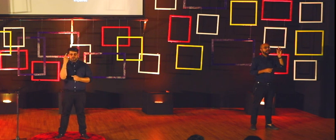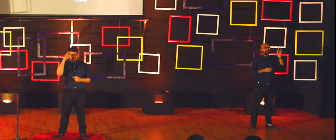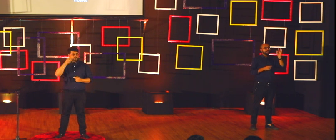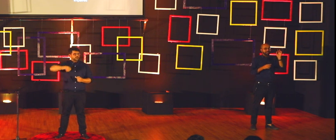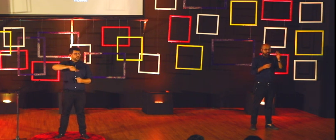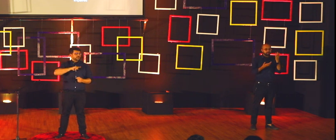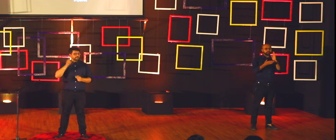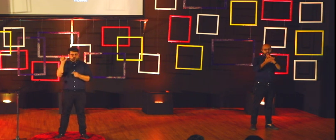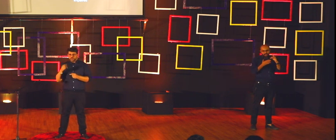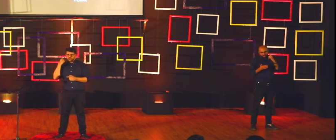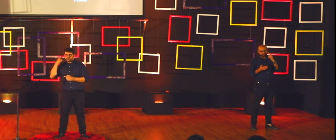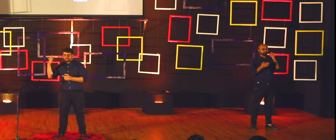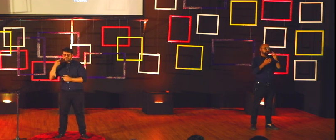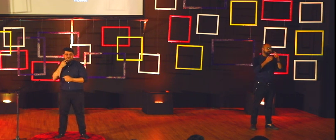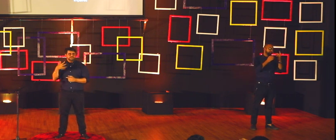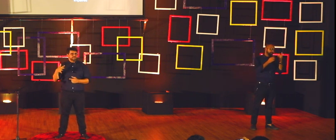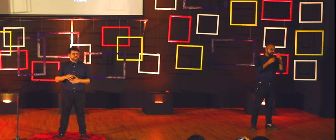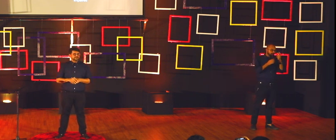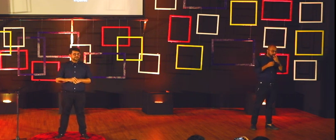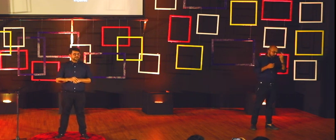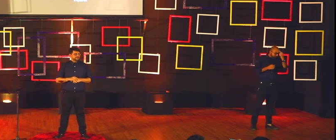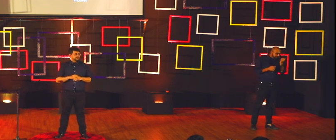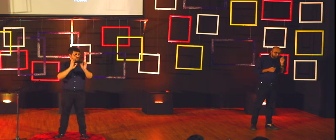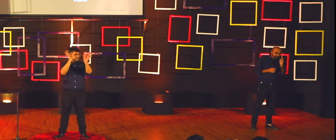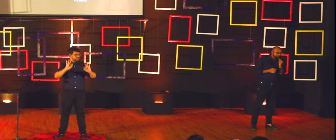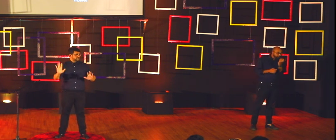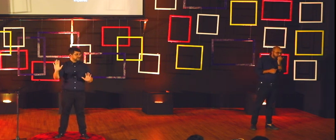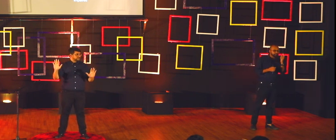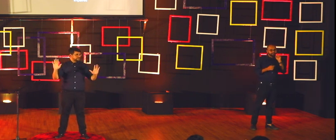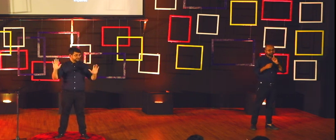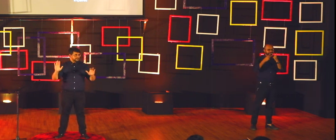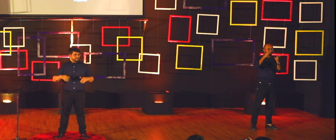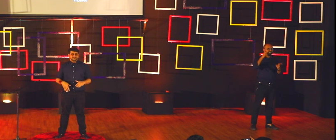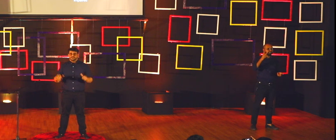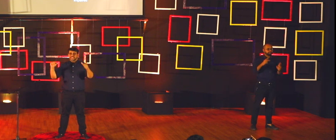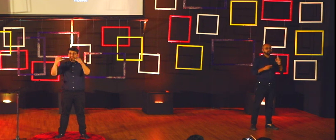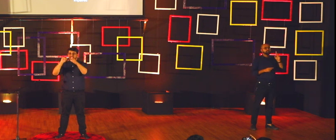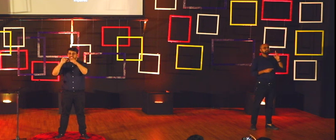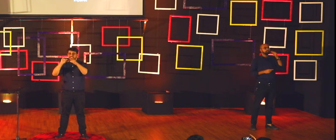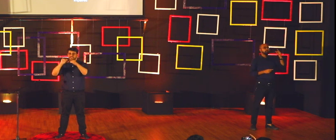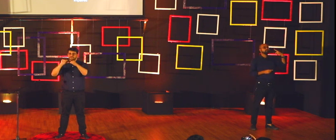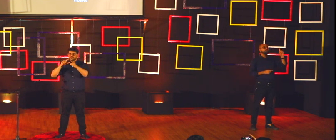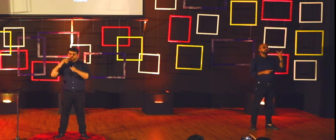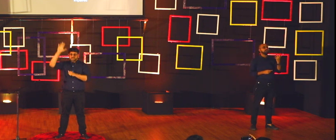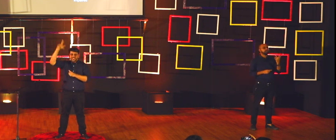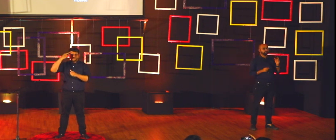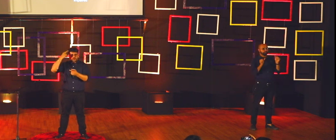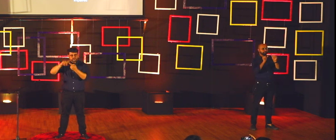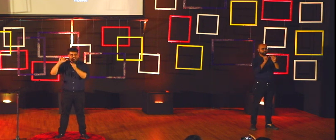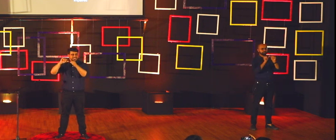label for the who does not hear or does not speak. Are you ready? A, deaf and dumb. Raise your hand